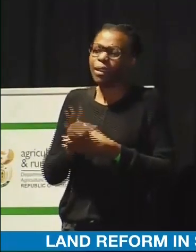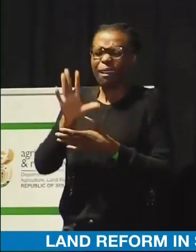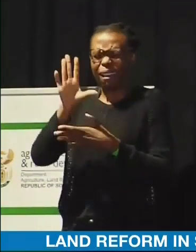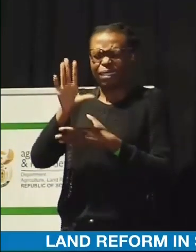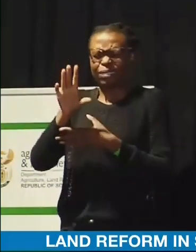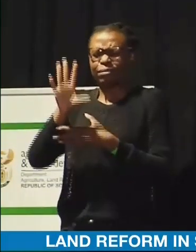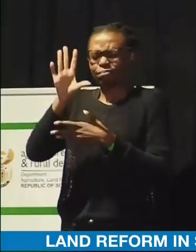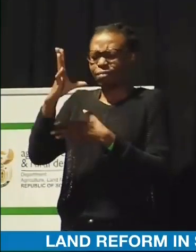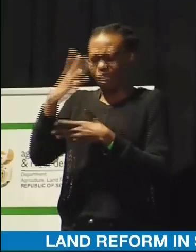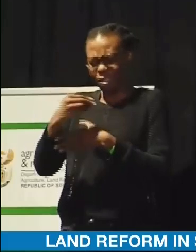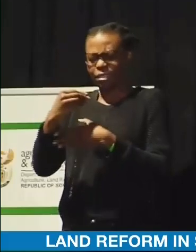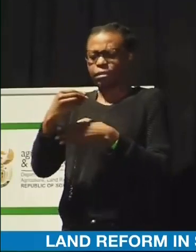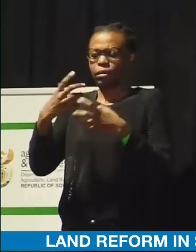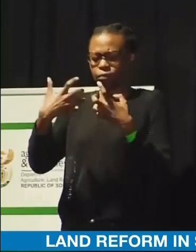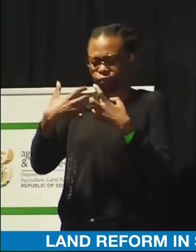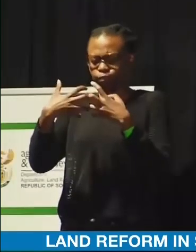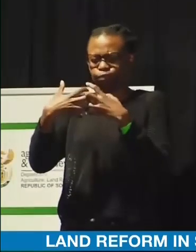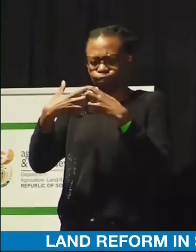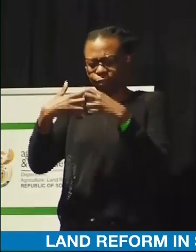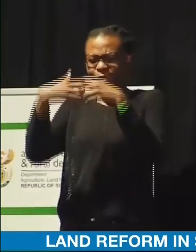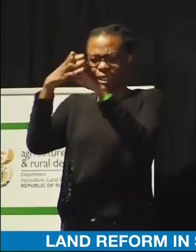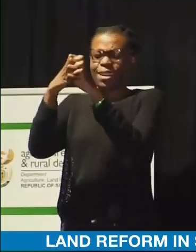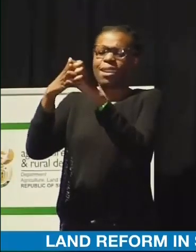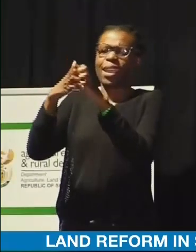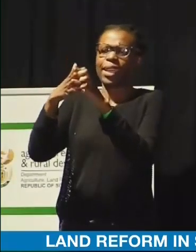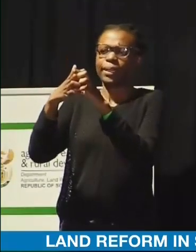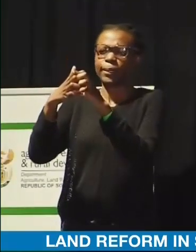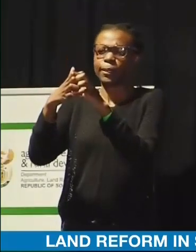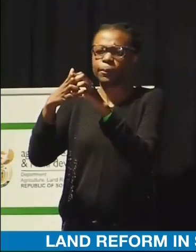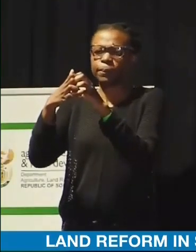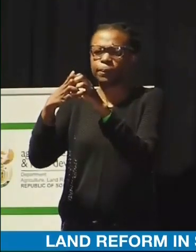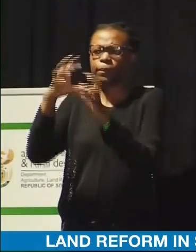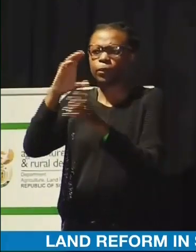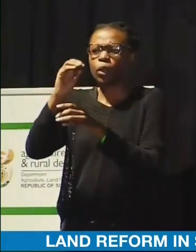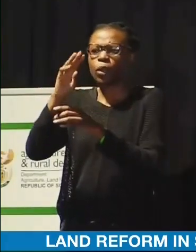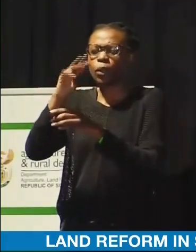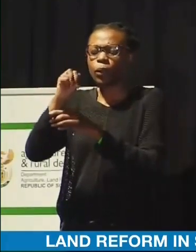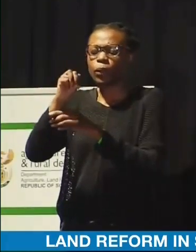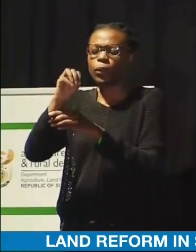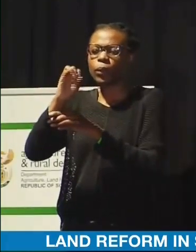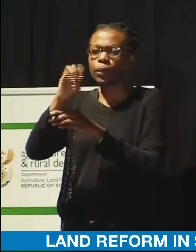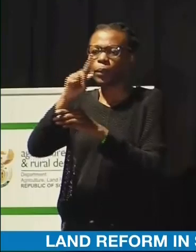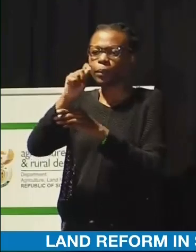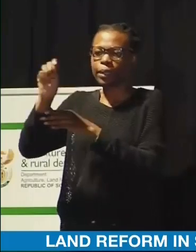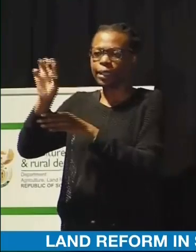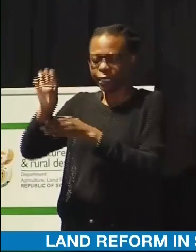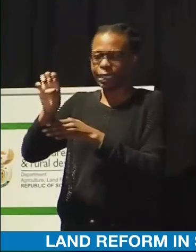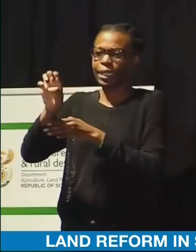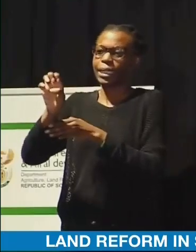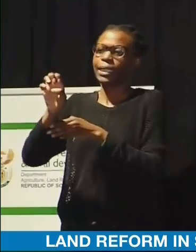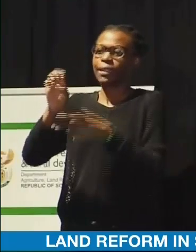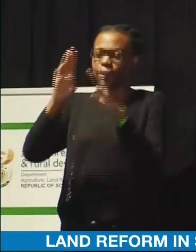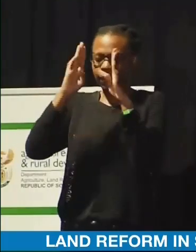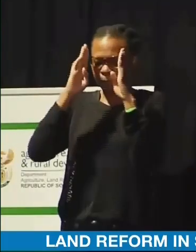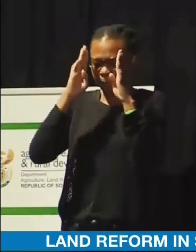that will solely deal with matters that are affecting